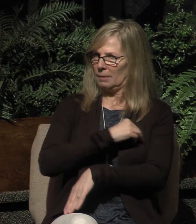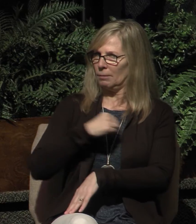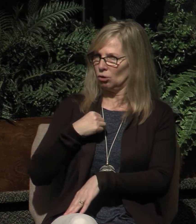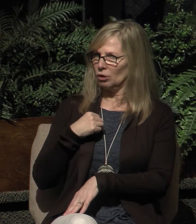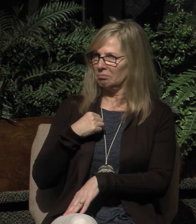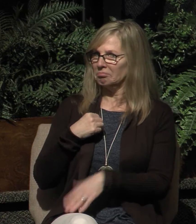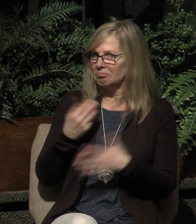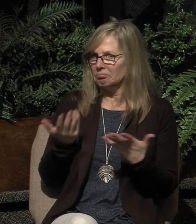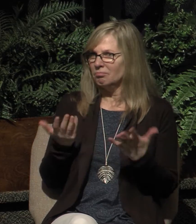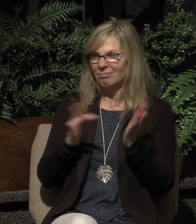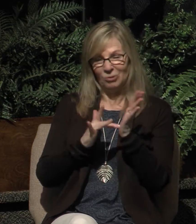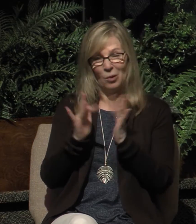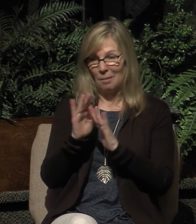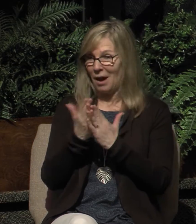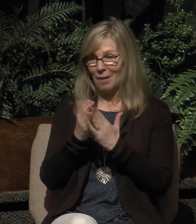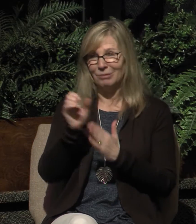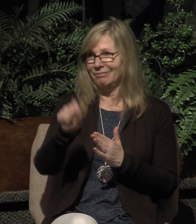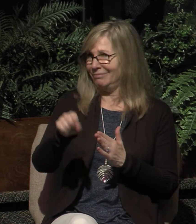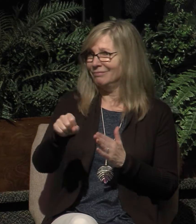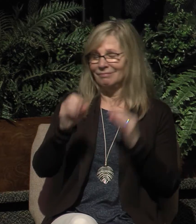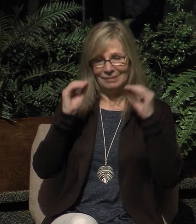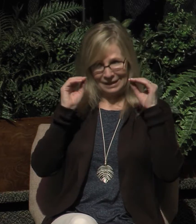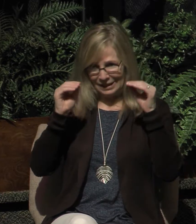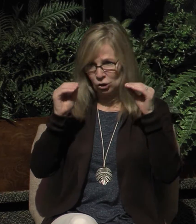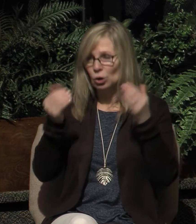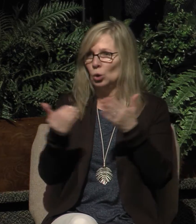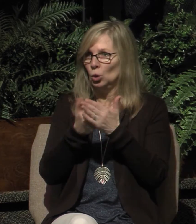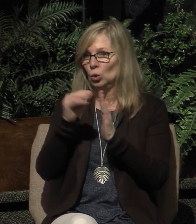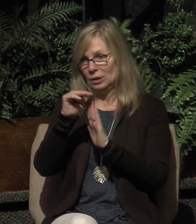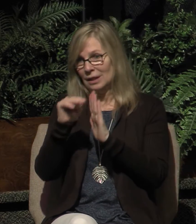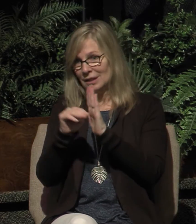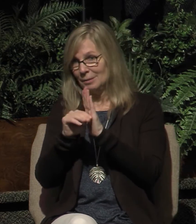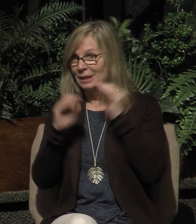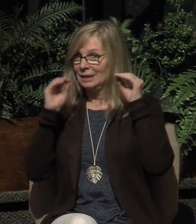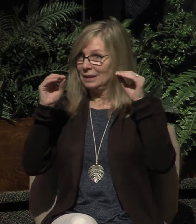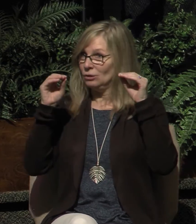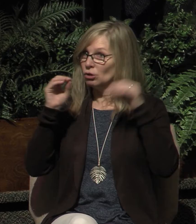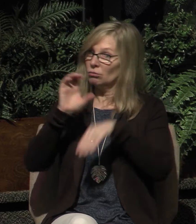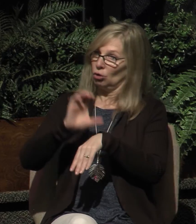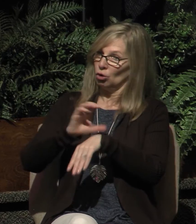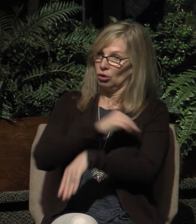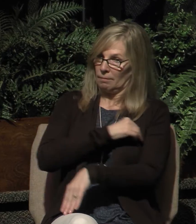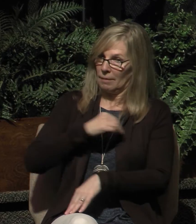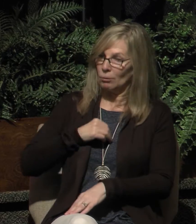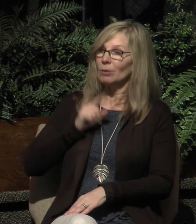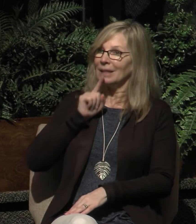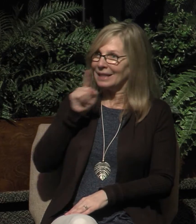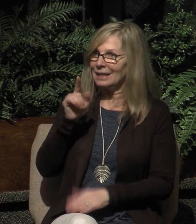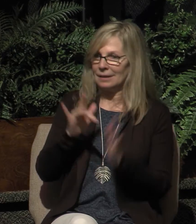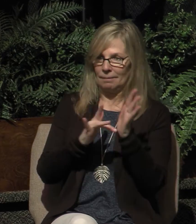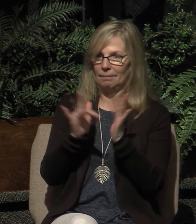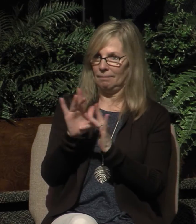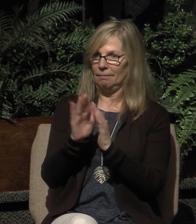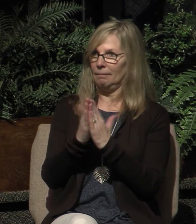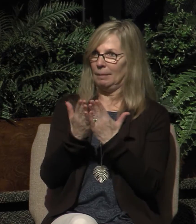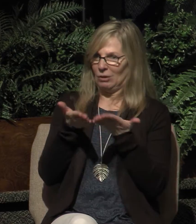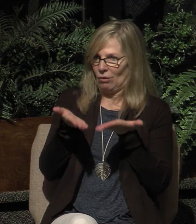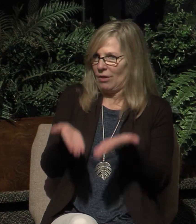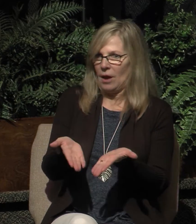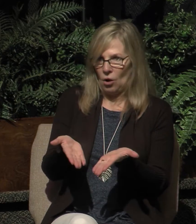that the Bible indeed teaches, the New Testament teaches, church membership is biblical. It's expected of all believers in Christ, and